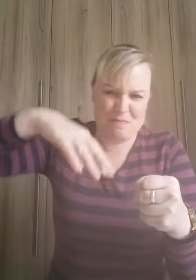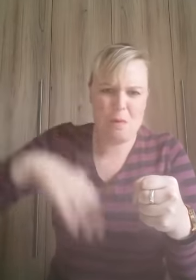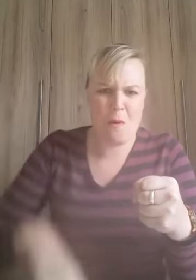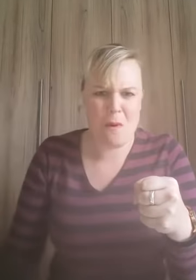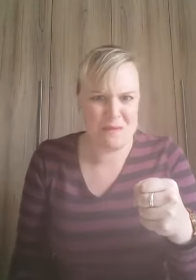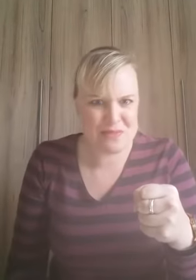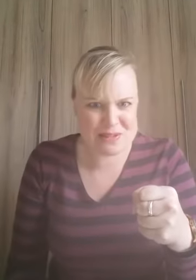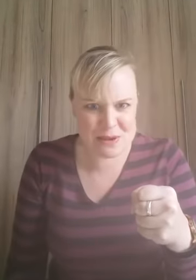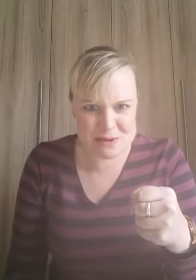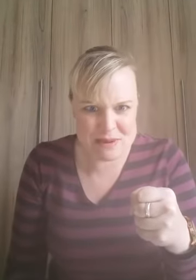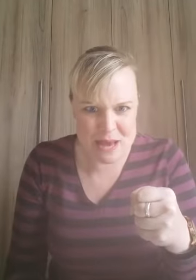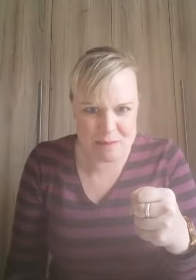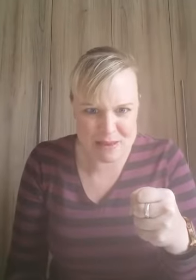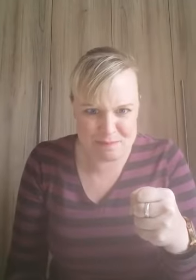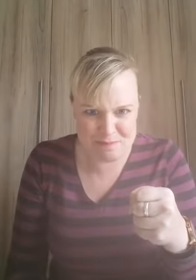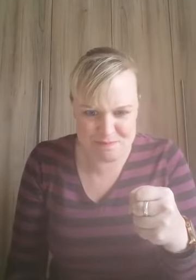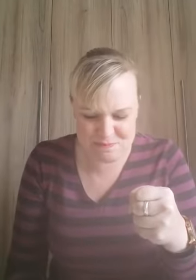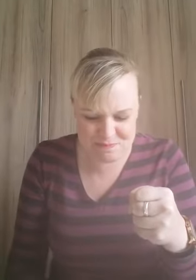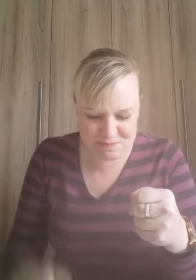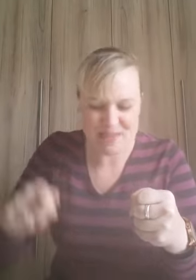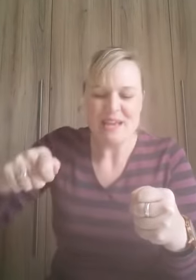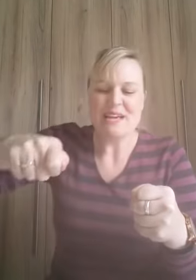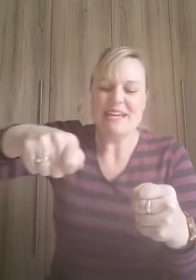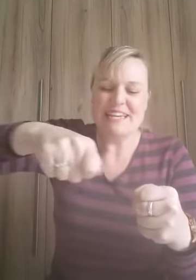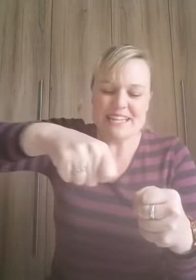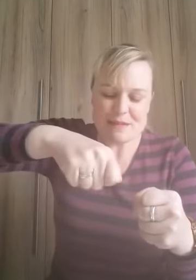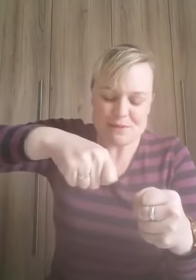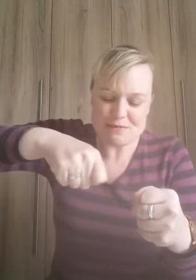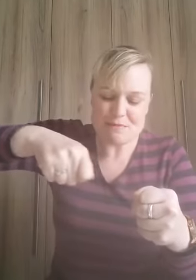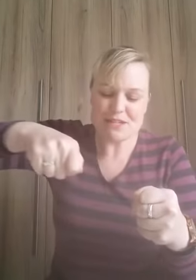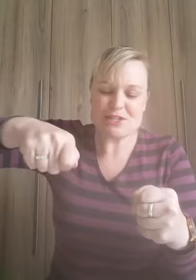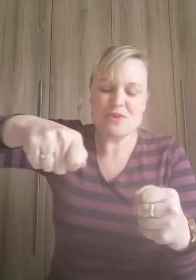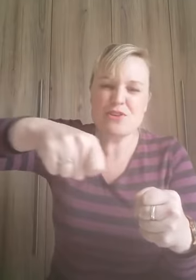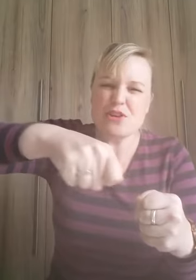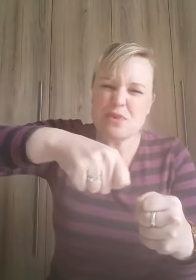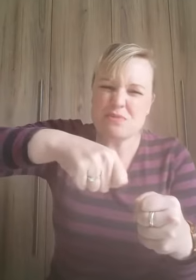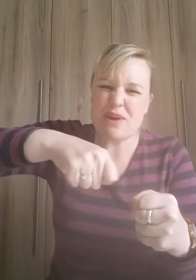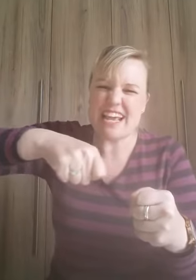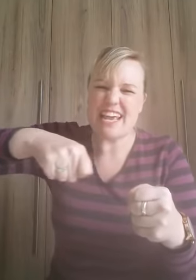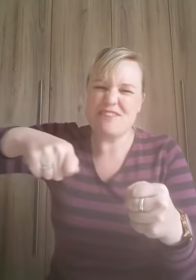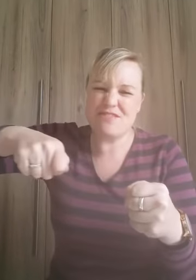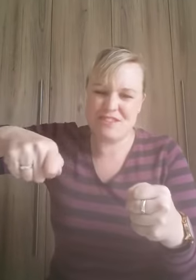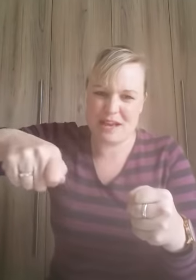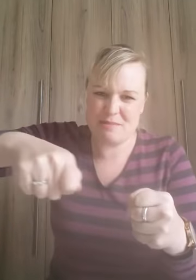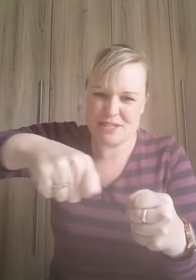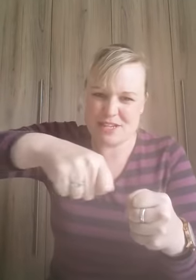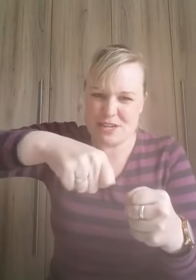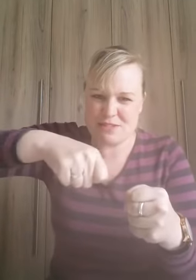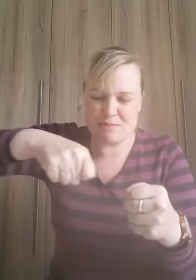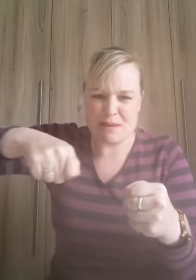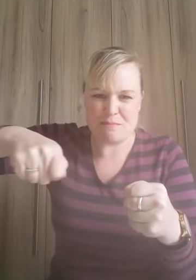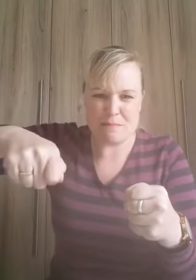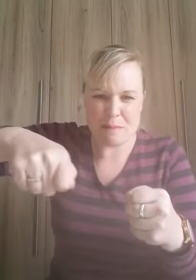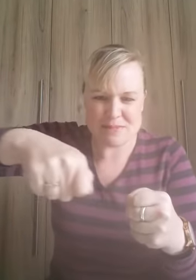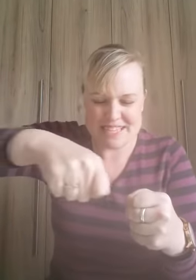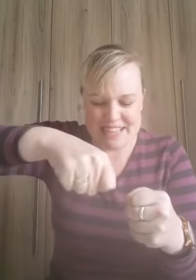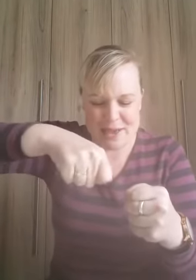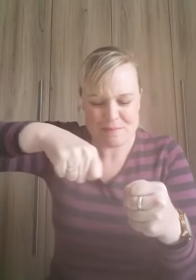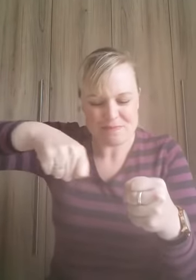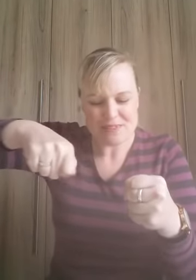oh that's going to be yummy little bit of a mix around you don't want to break everything up it's nice to have some lumpy bumps in there and